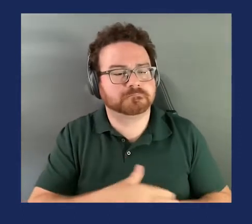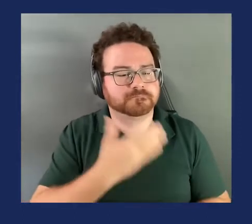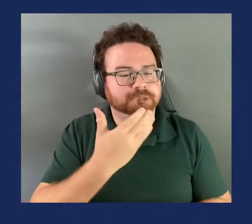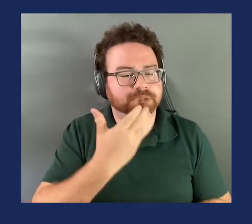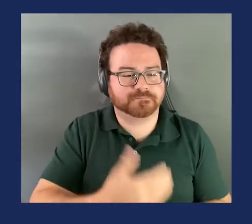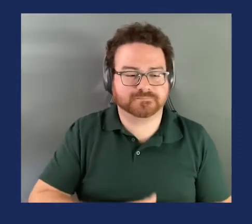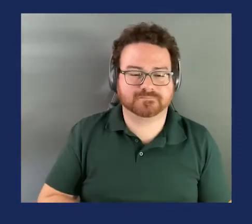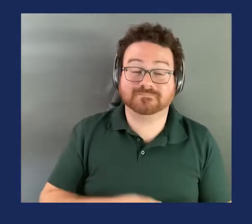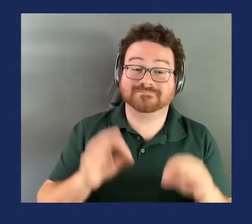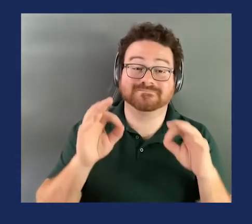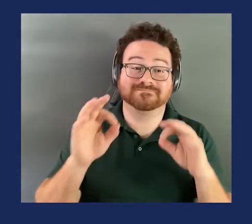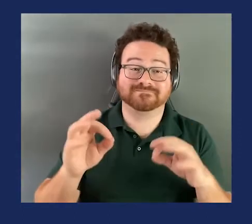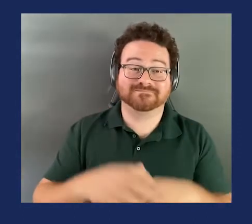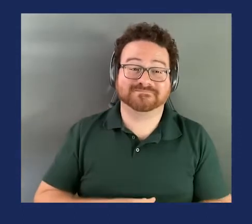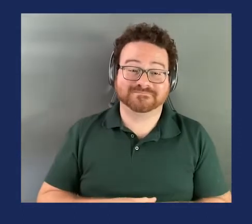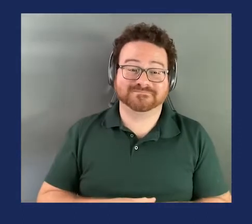Great.